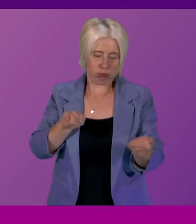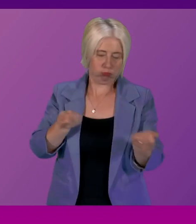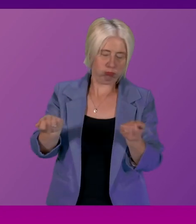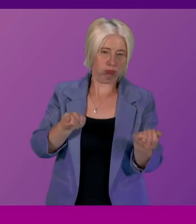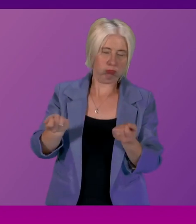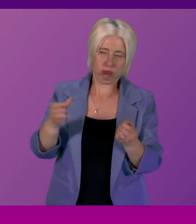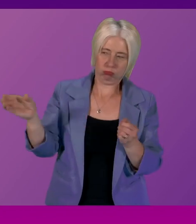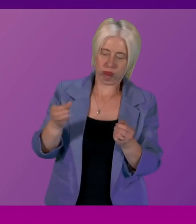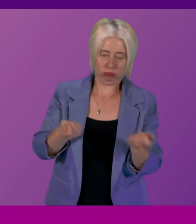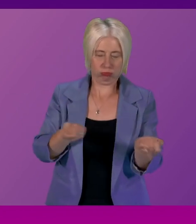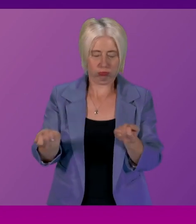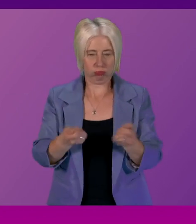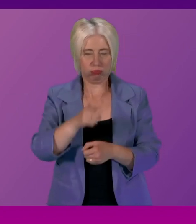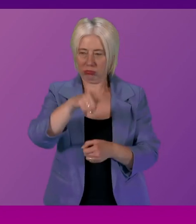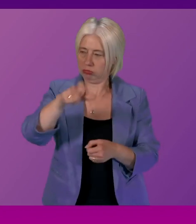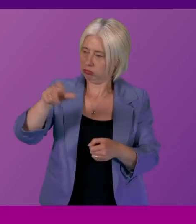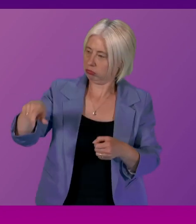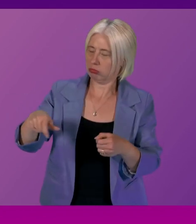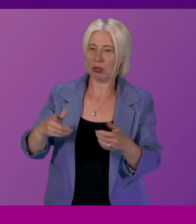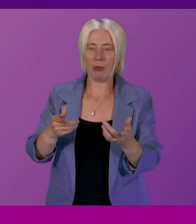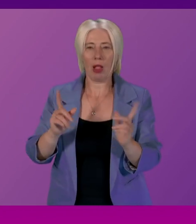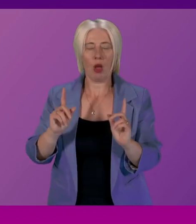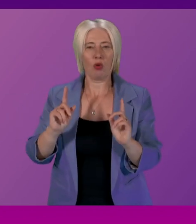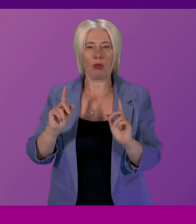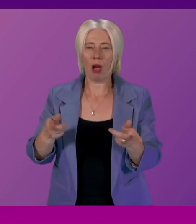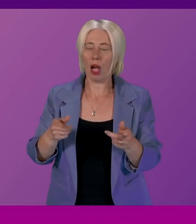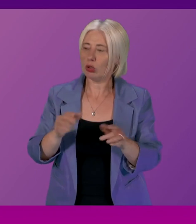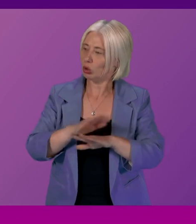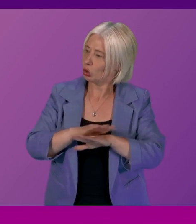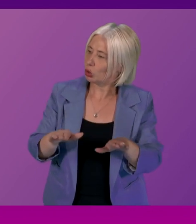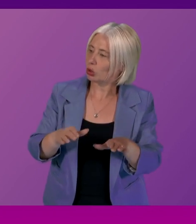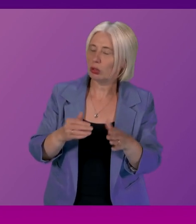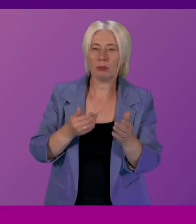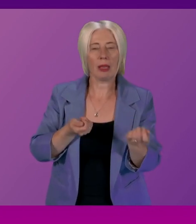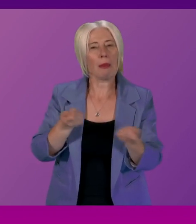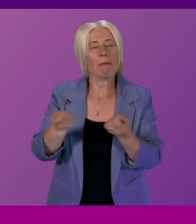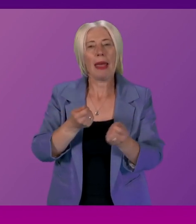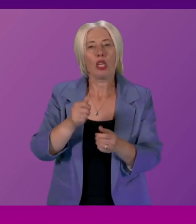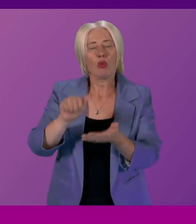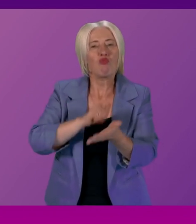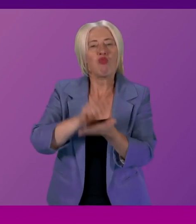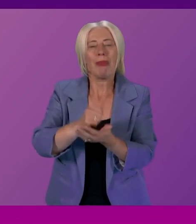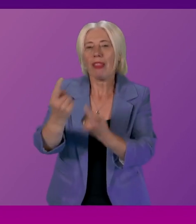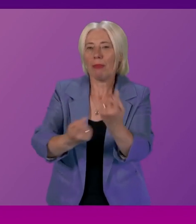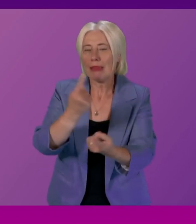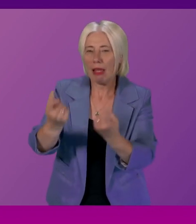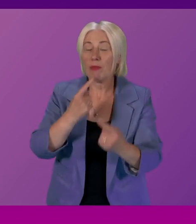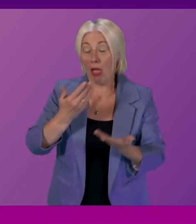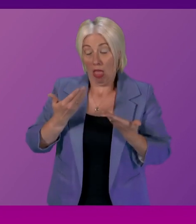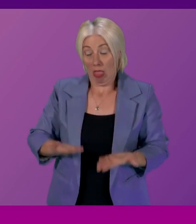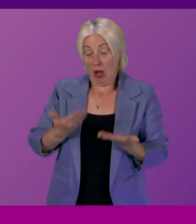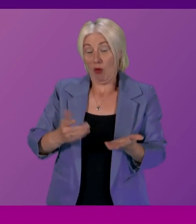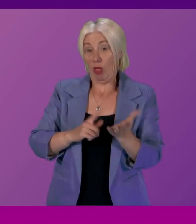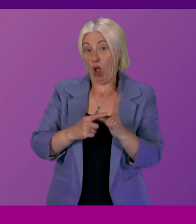appointed to manage the property of those who can't should not or will not manage it properly themselves but the current law is